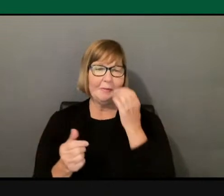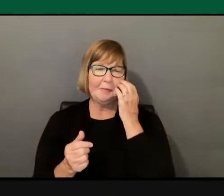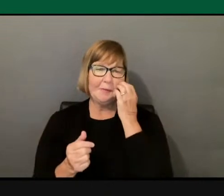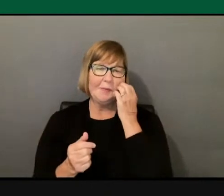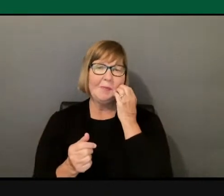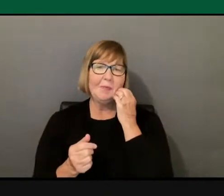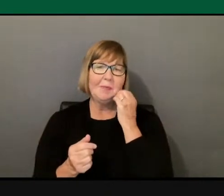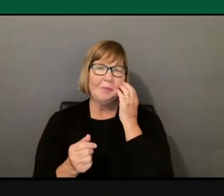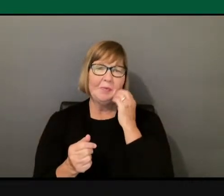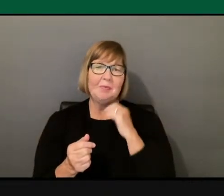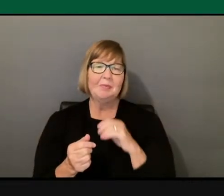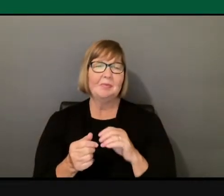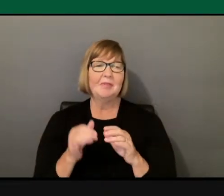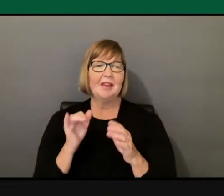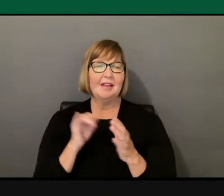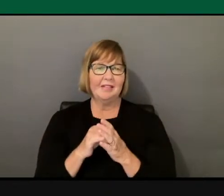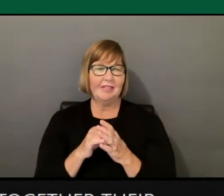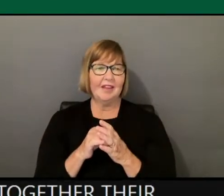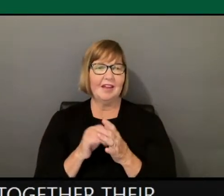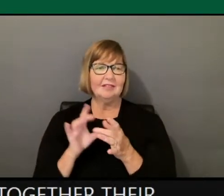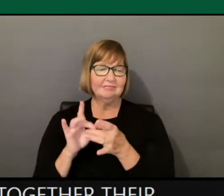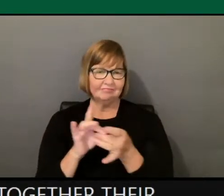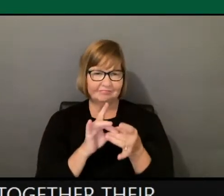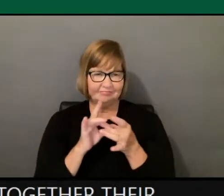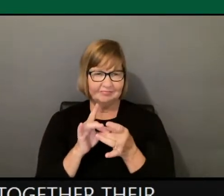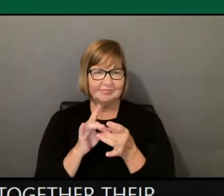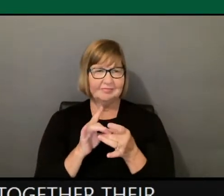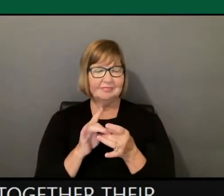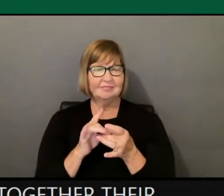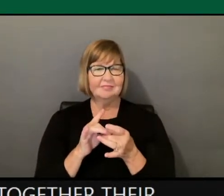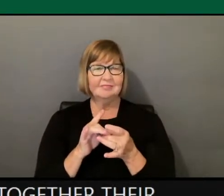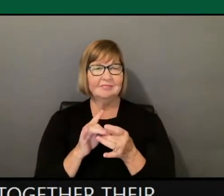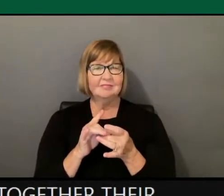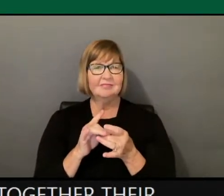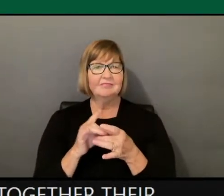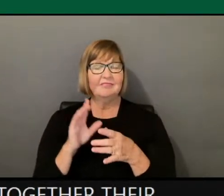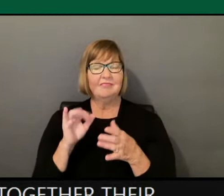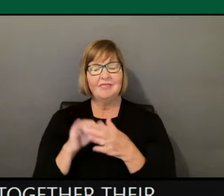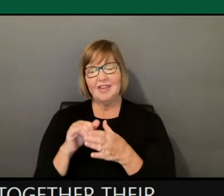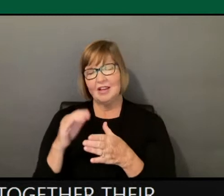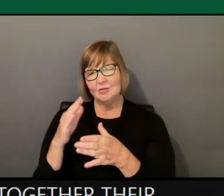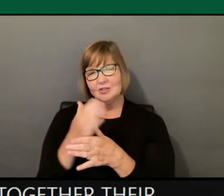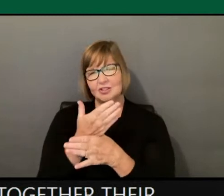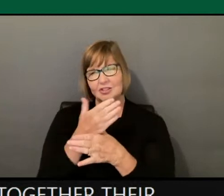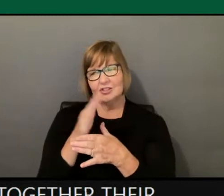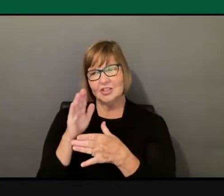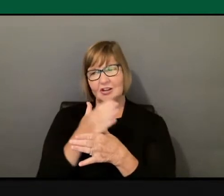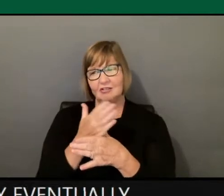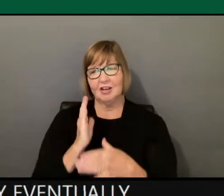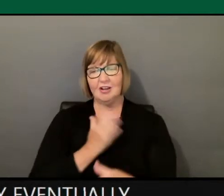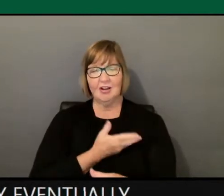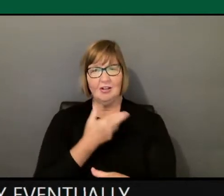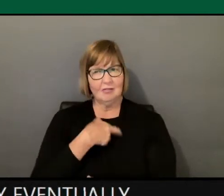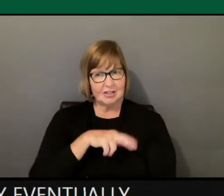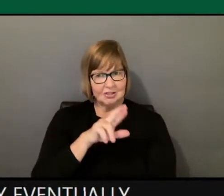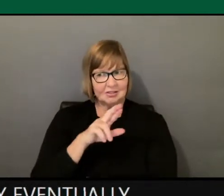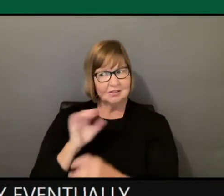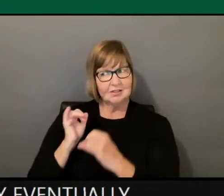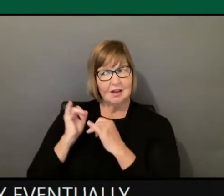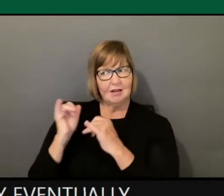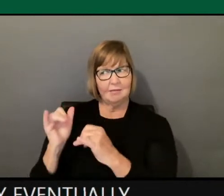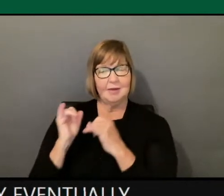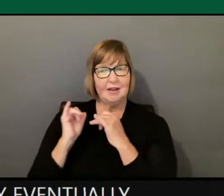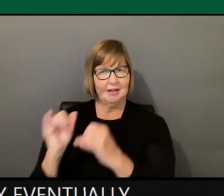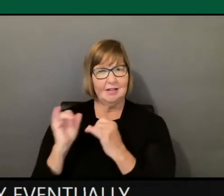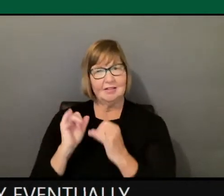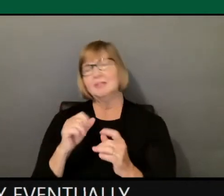organization then that they eventually found goes beyond just sharing about our religious commonalities. But they share